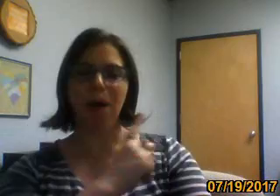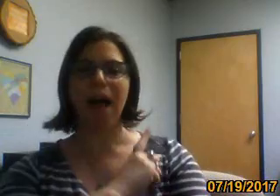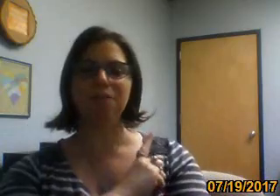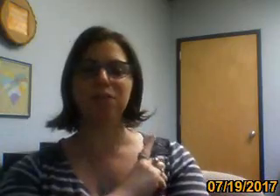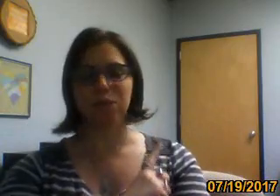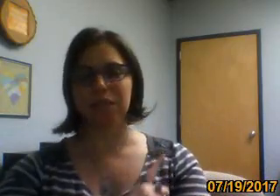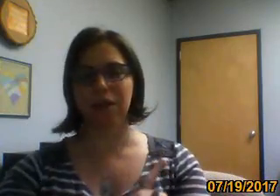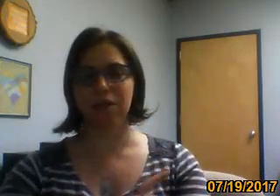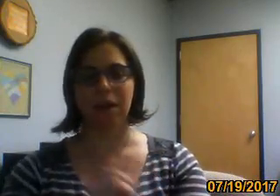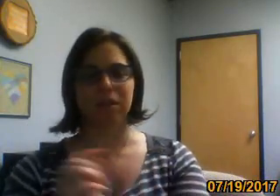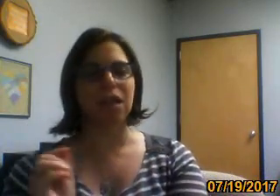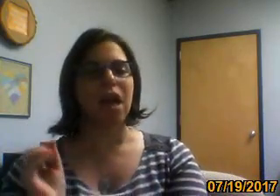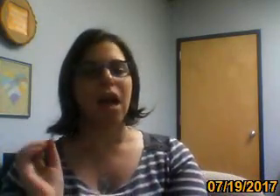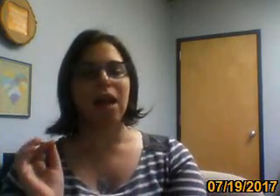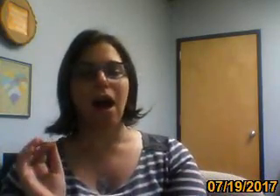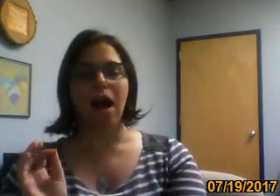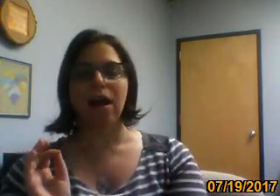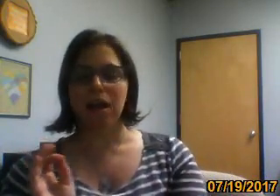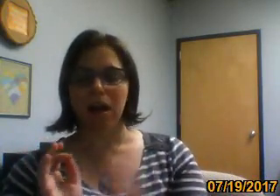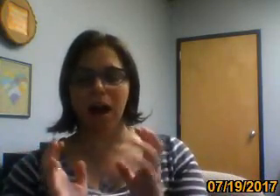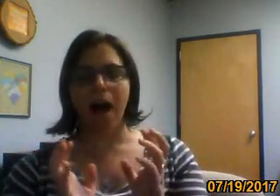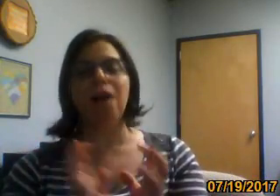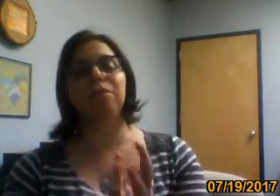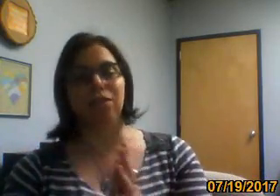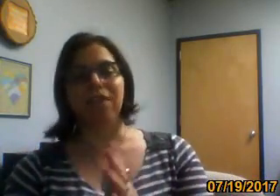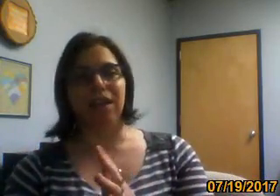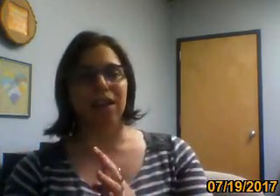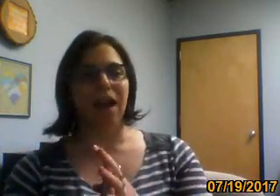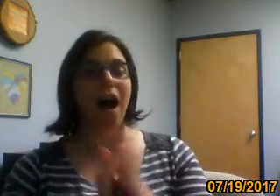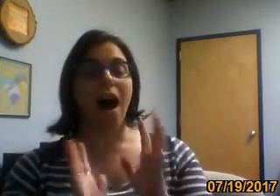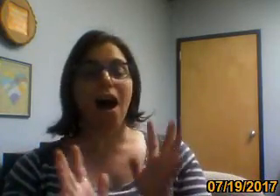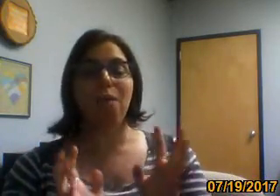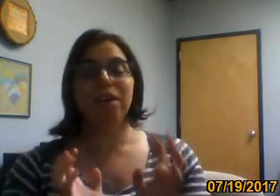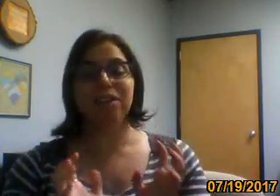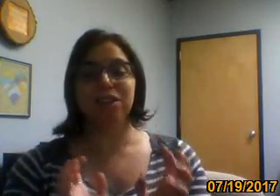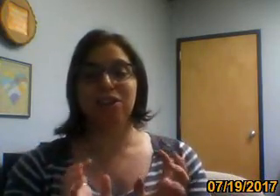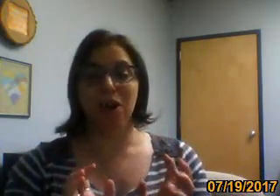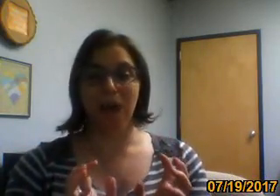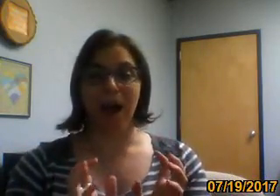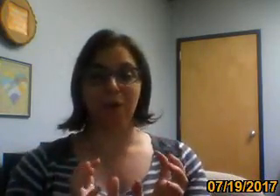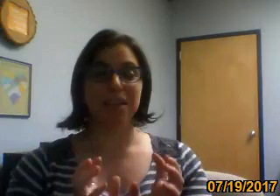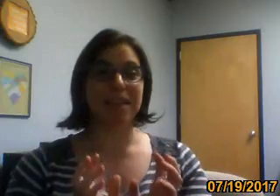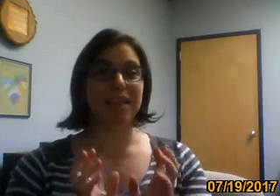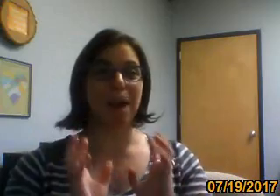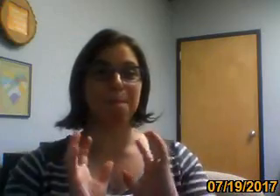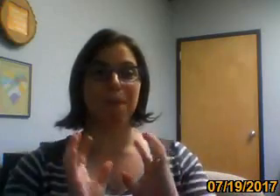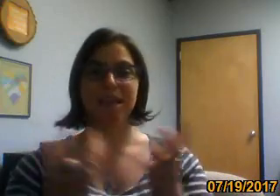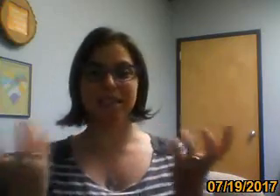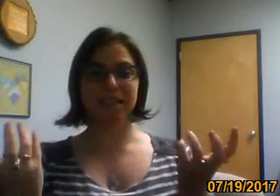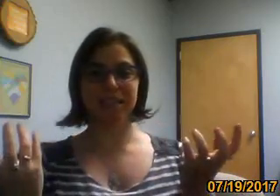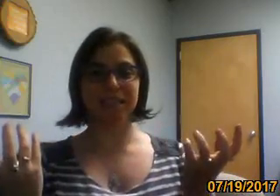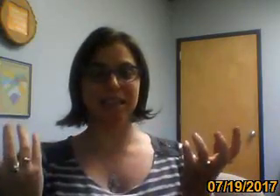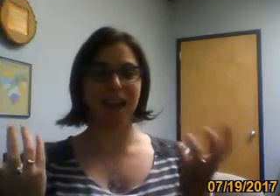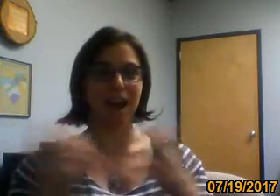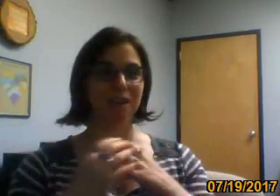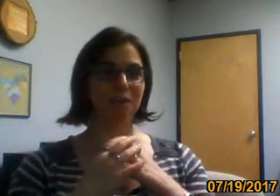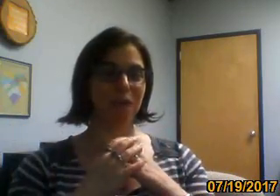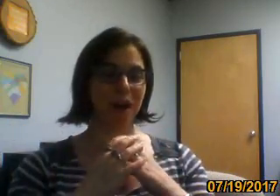do you have suicidal thoughts? And I, I was offended. I wanted to know how he made a skeleton out of,